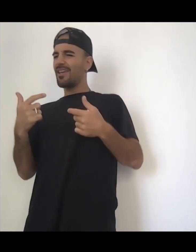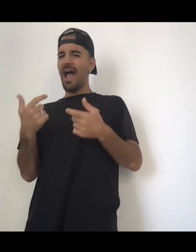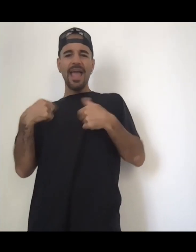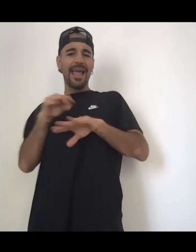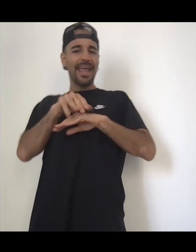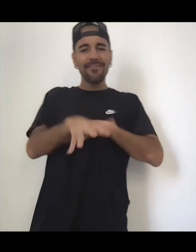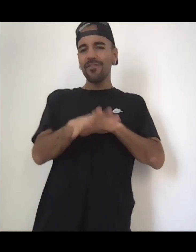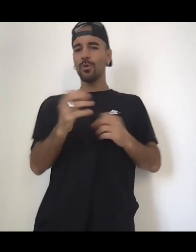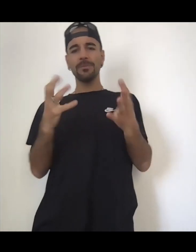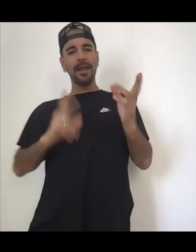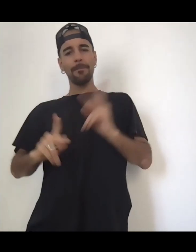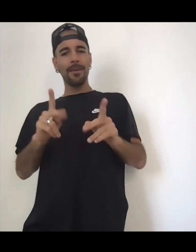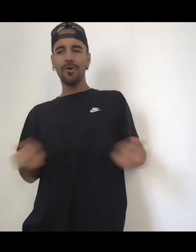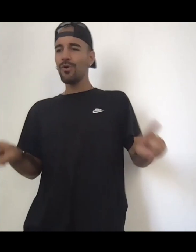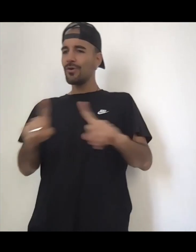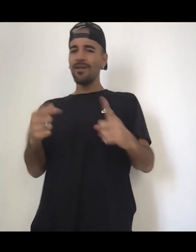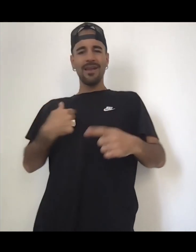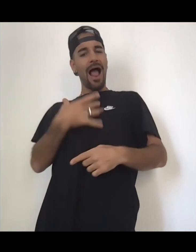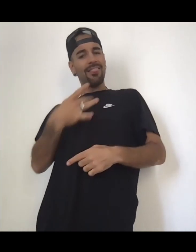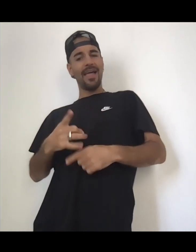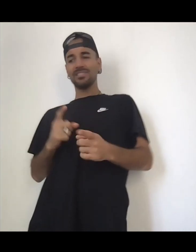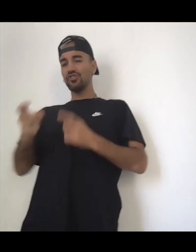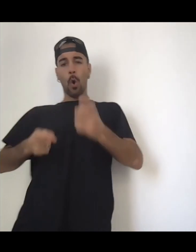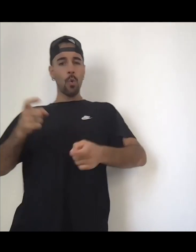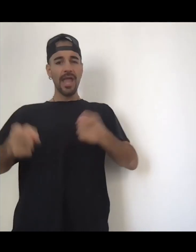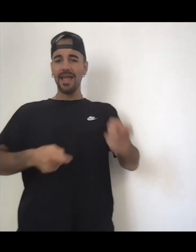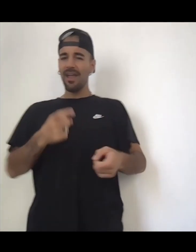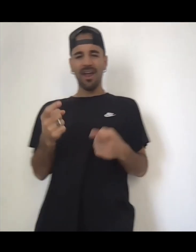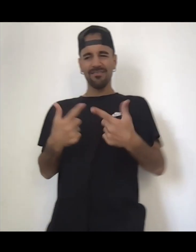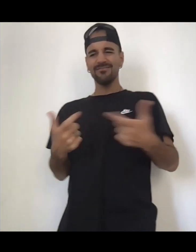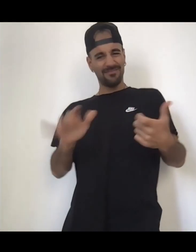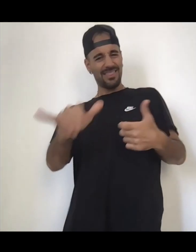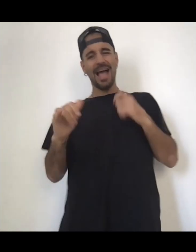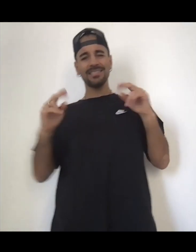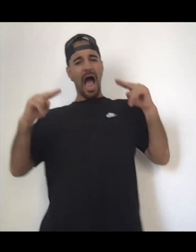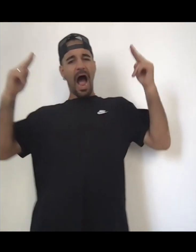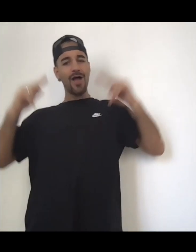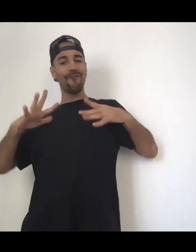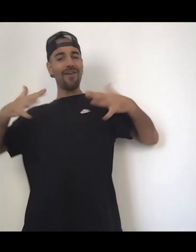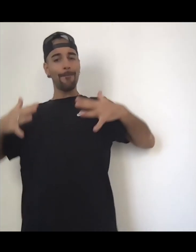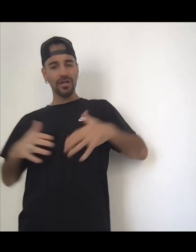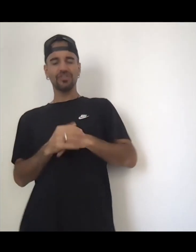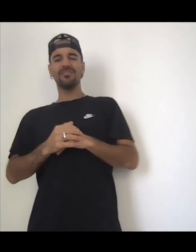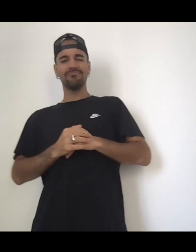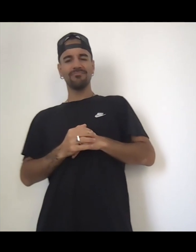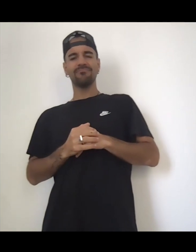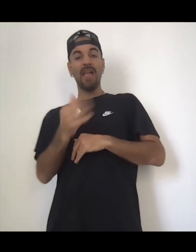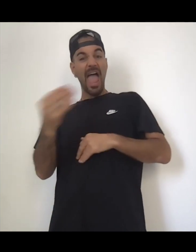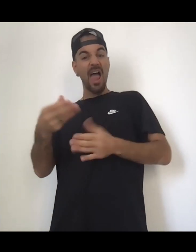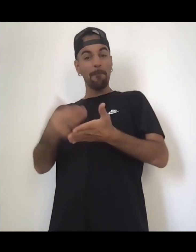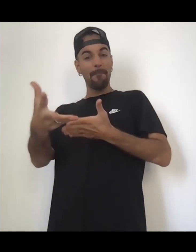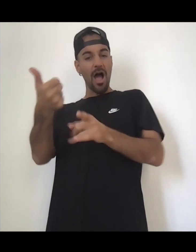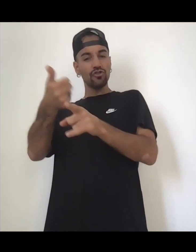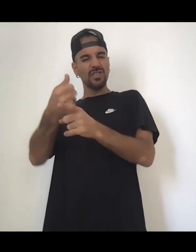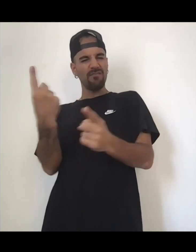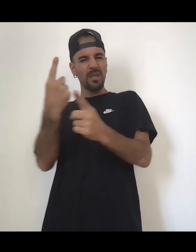and you know charitable donations and just whatever it's just like live in the higher vibration I swear to god and buy yourself